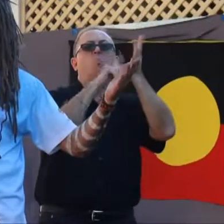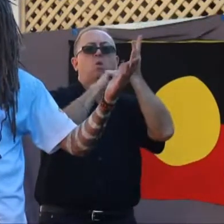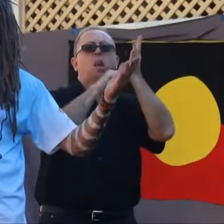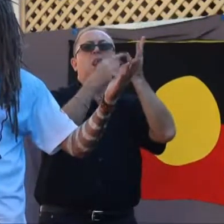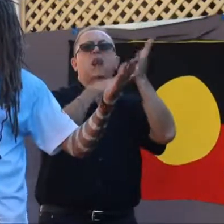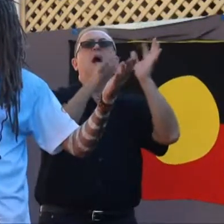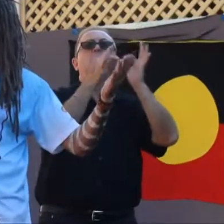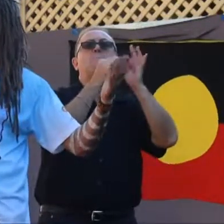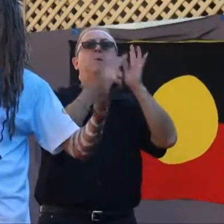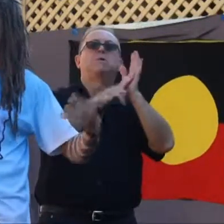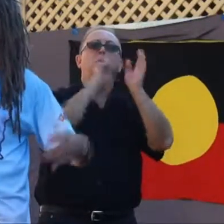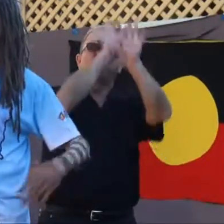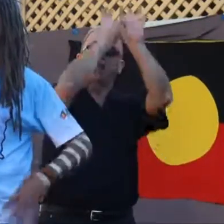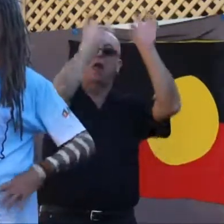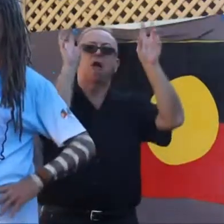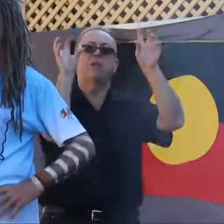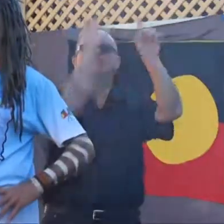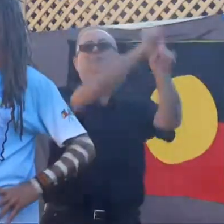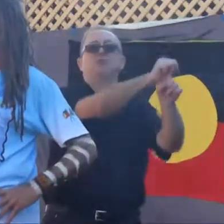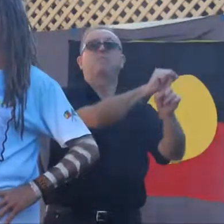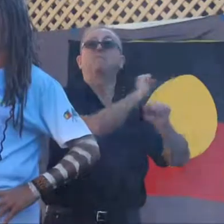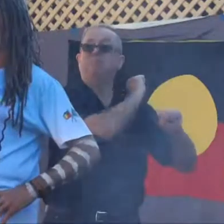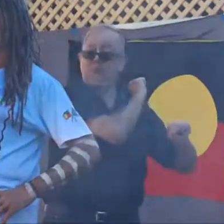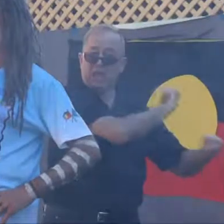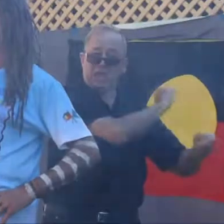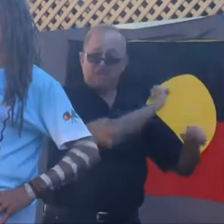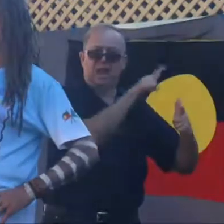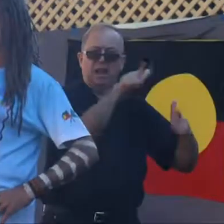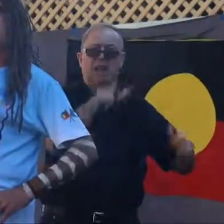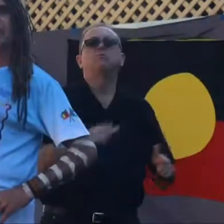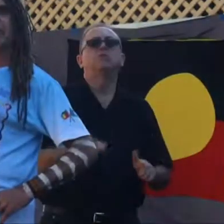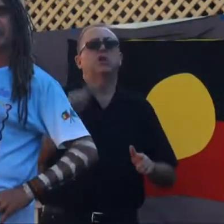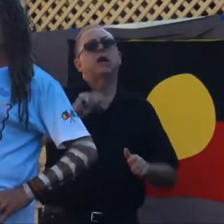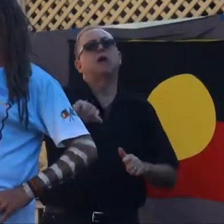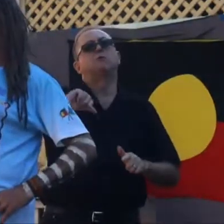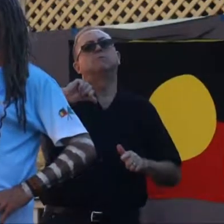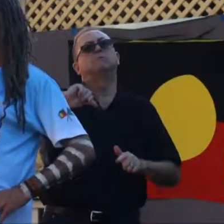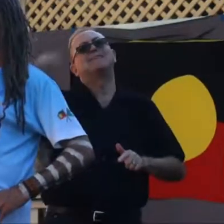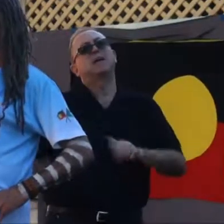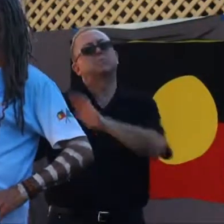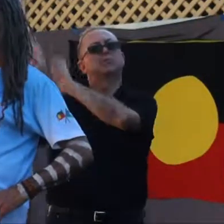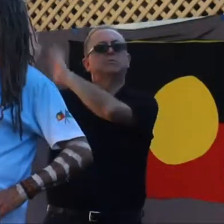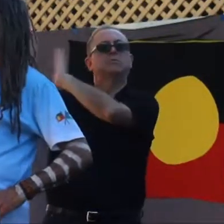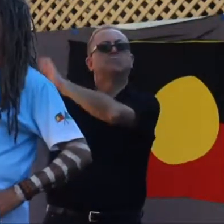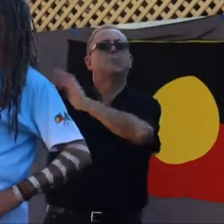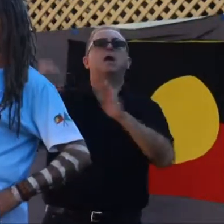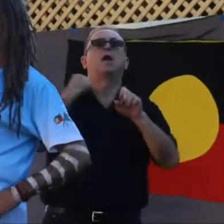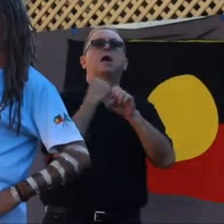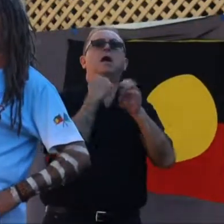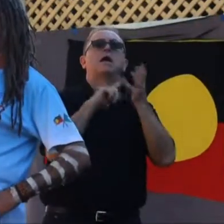The cloud catcher. Well, that's come from their language. Our neighbours to, to the right of me, the Guttabung people, when they're looking at that